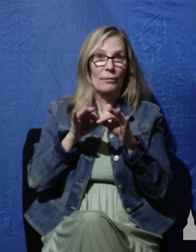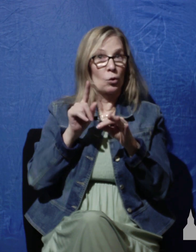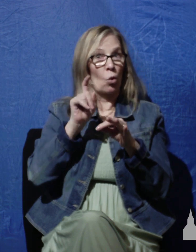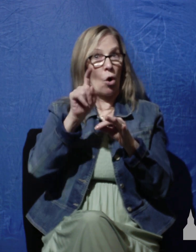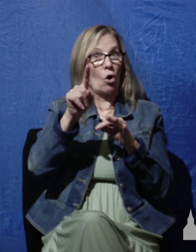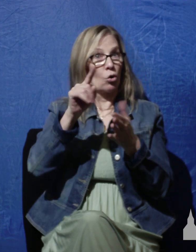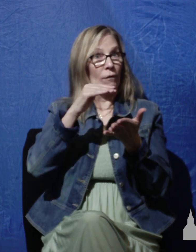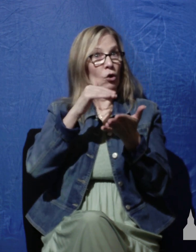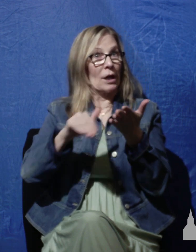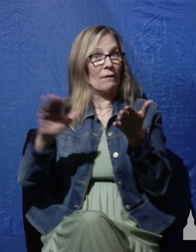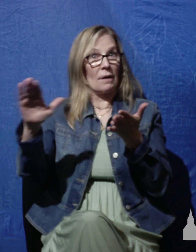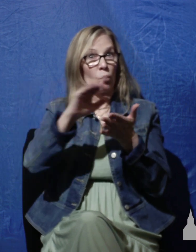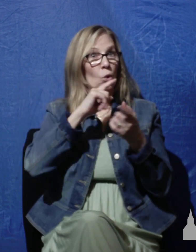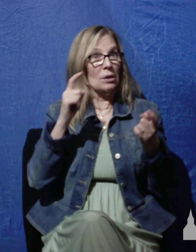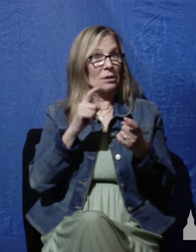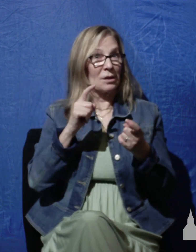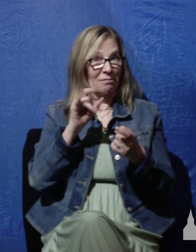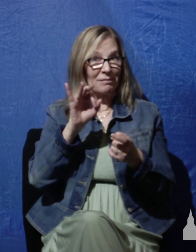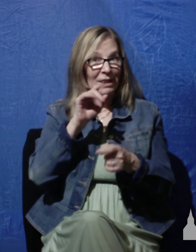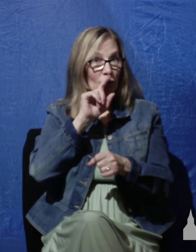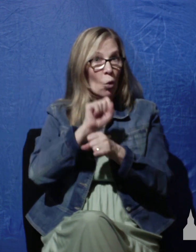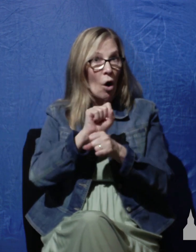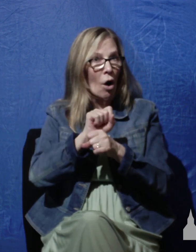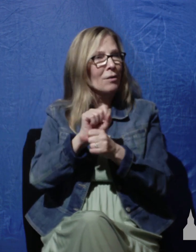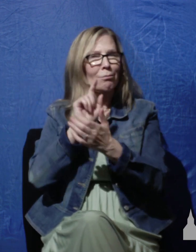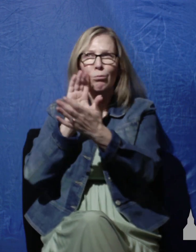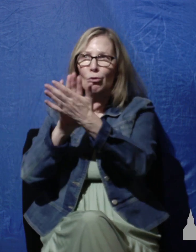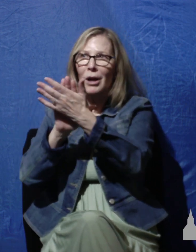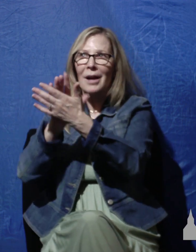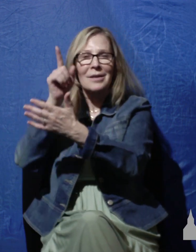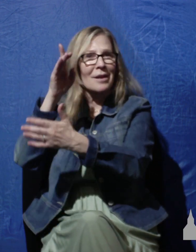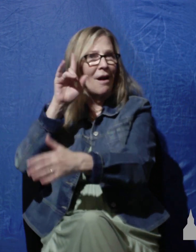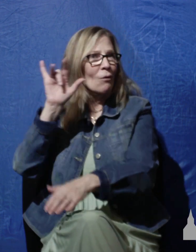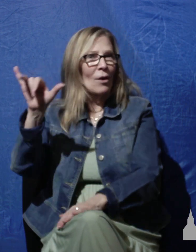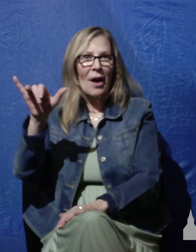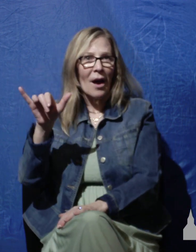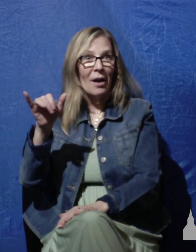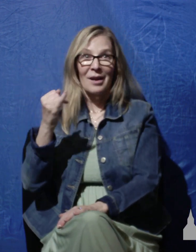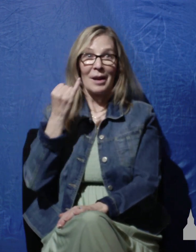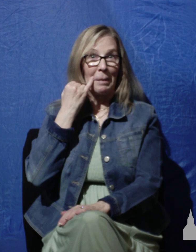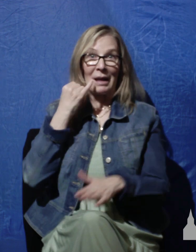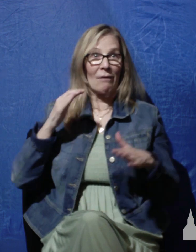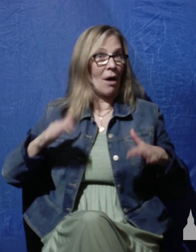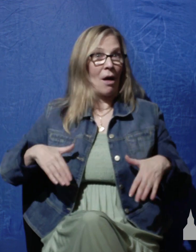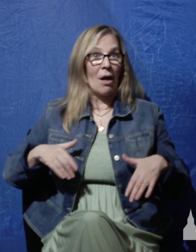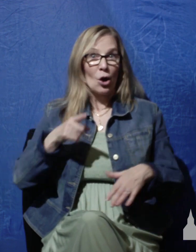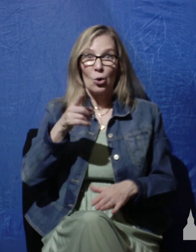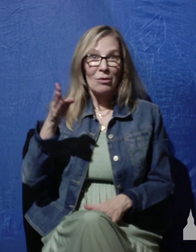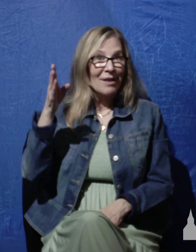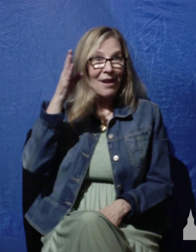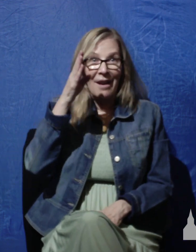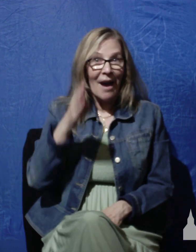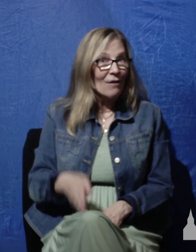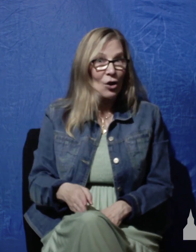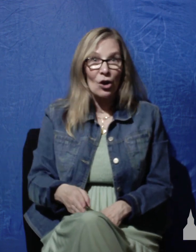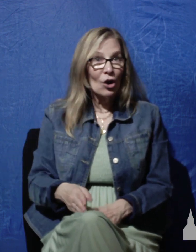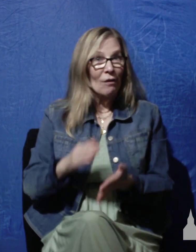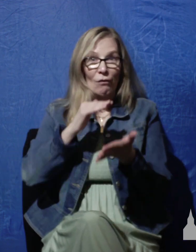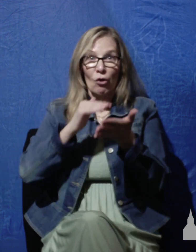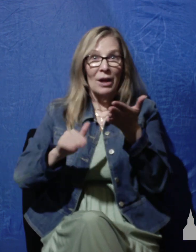forgiven of your sins if you are then you praise God for that but if not if you've never been forgiven of your sins